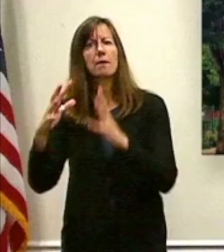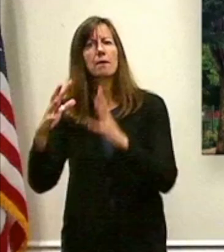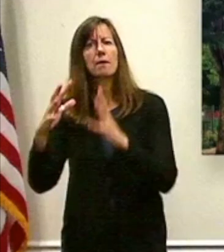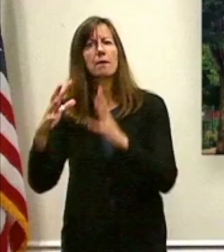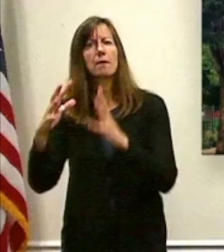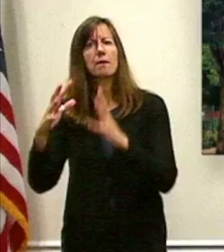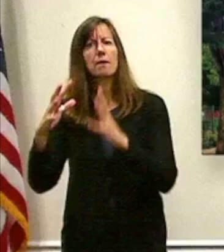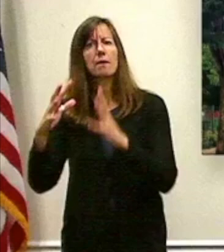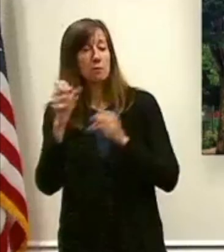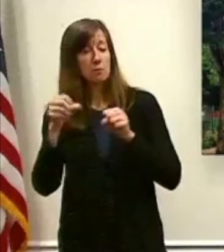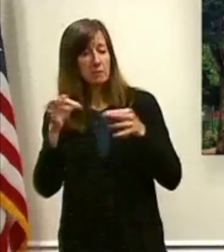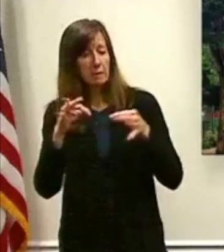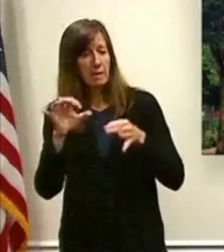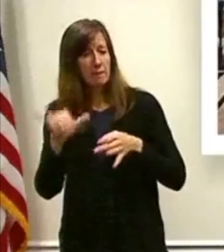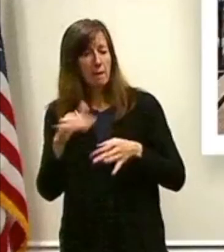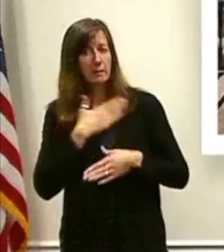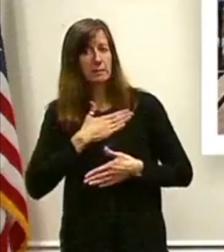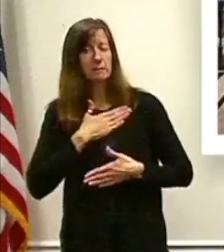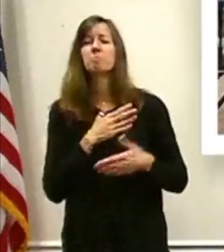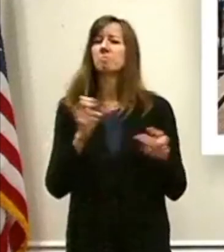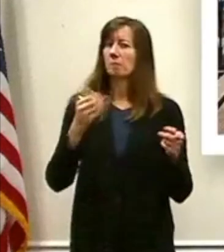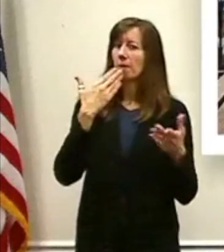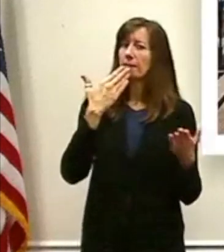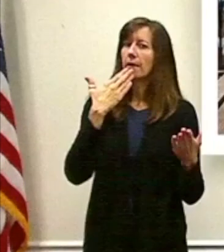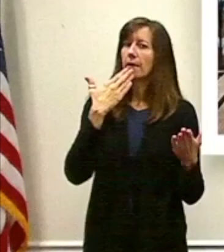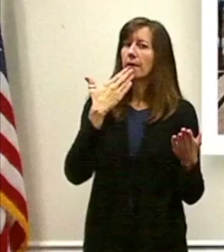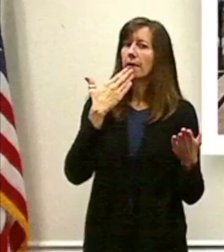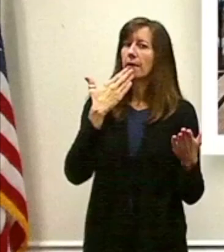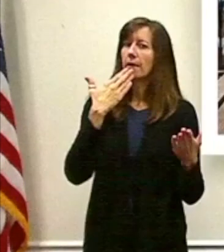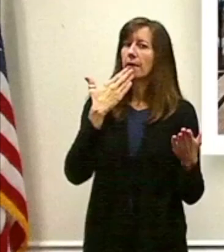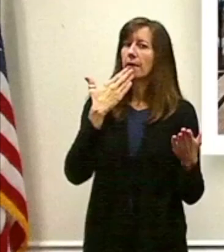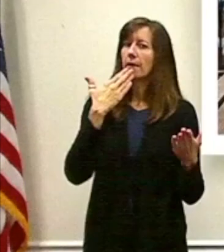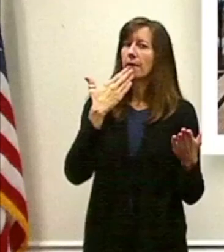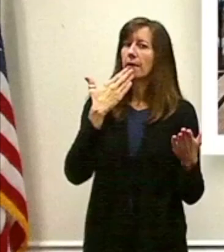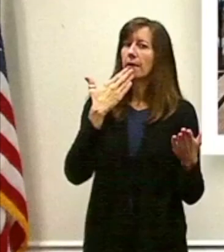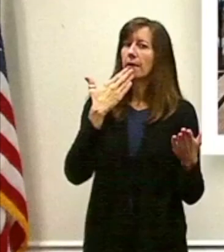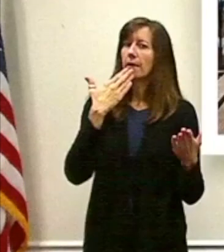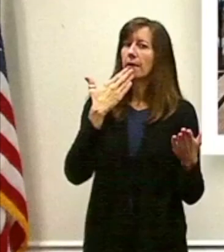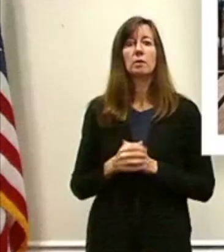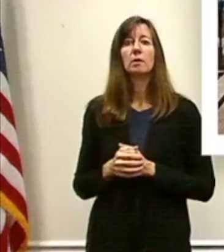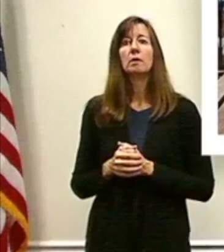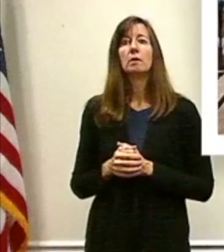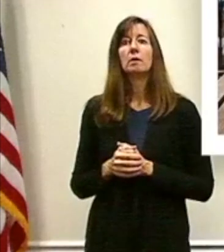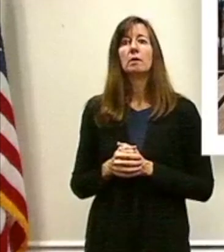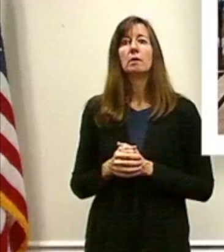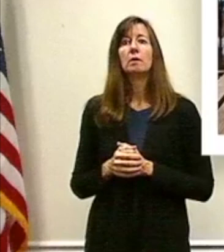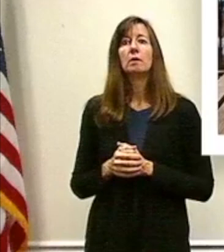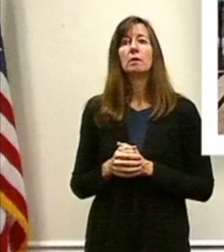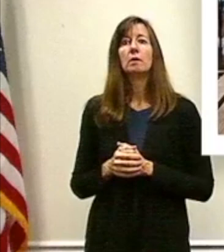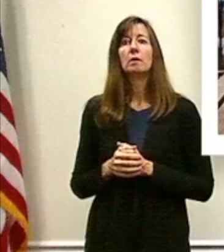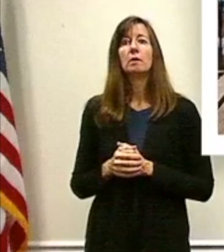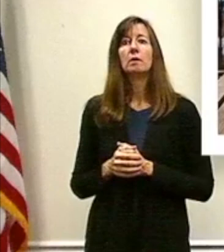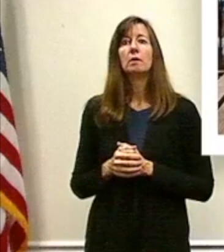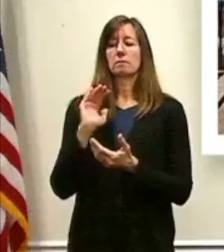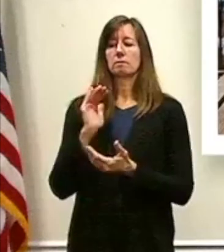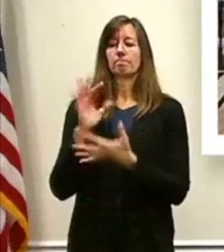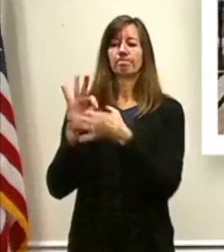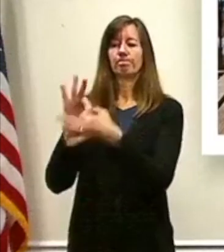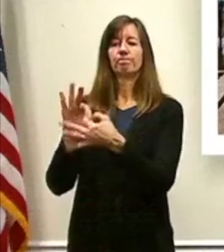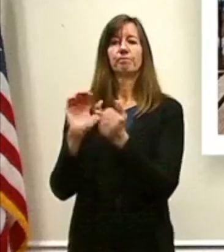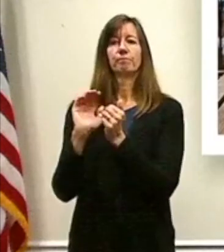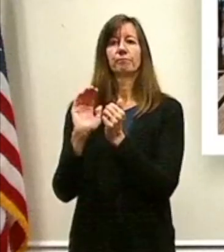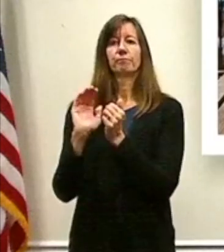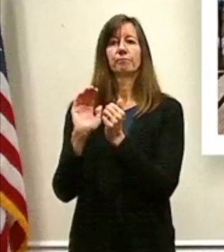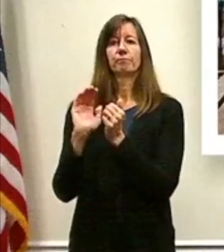that. Absolutely. Thank you for that question. And so this is part of the county's youth services program, our Path to